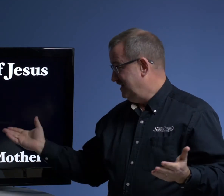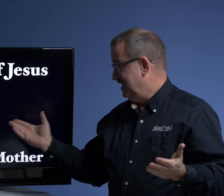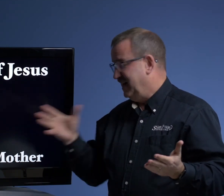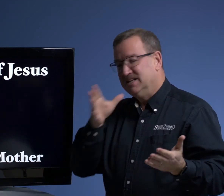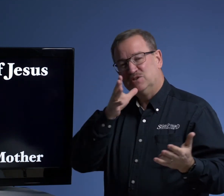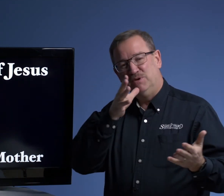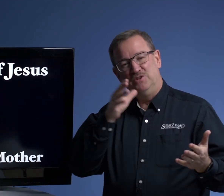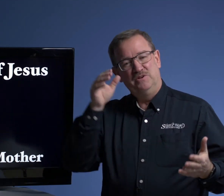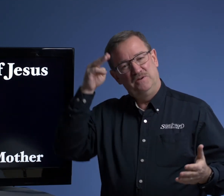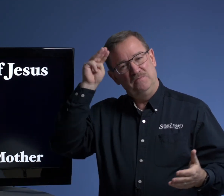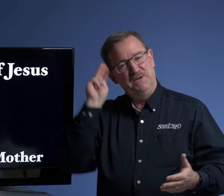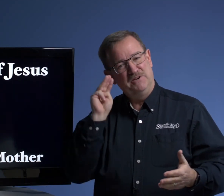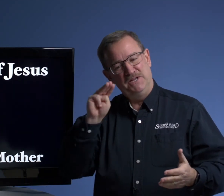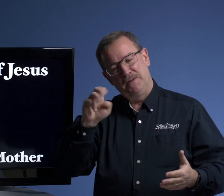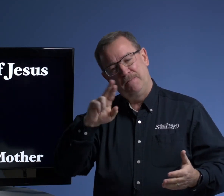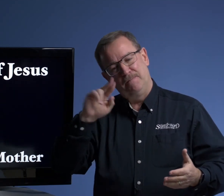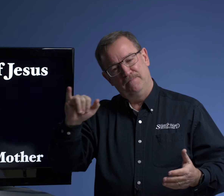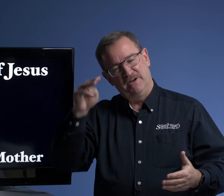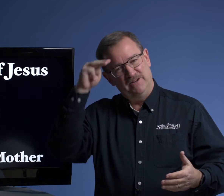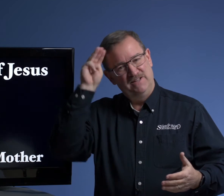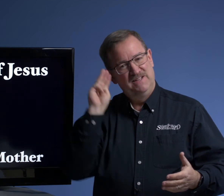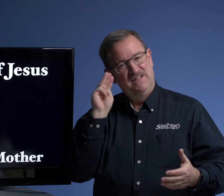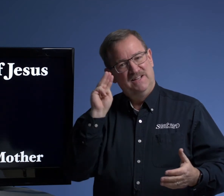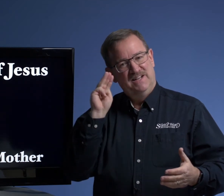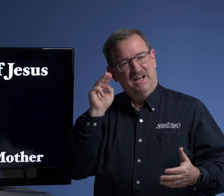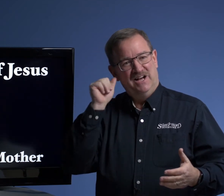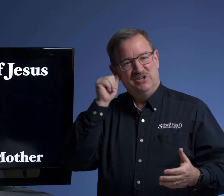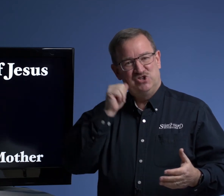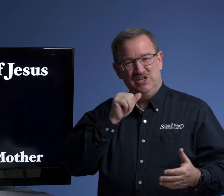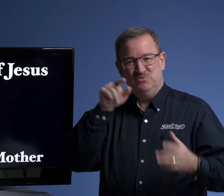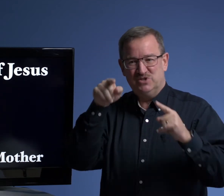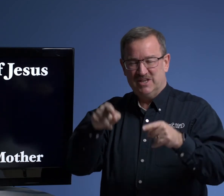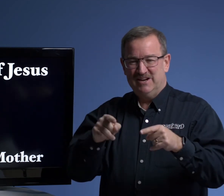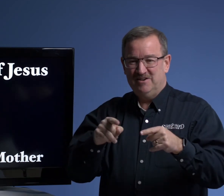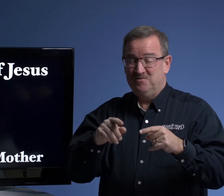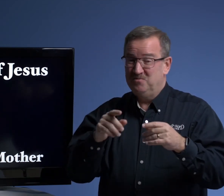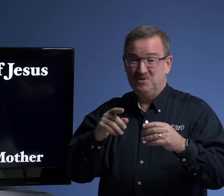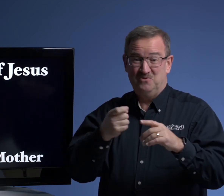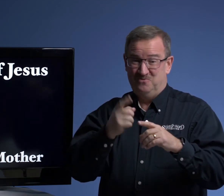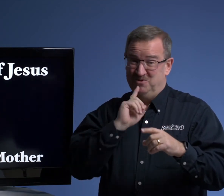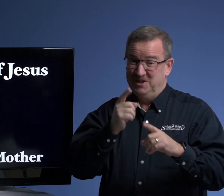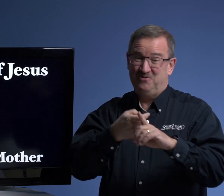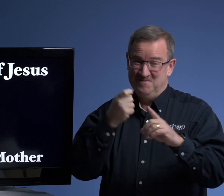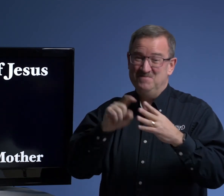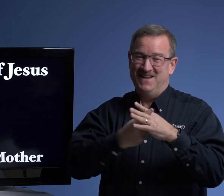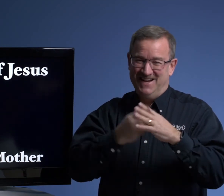His mother, Mary. Mary. She was there really from the beginning,